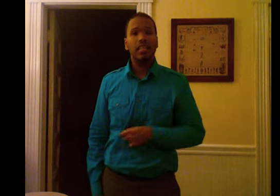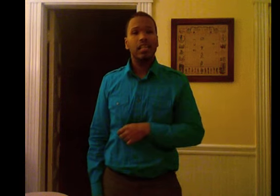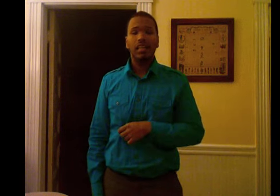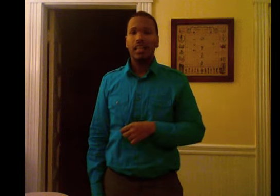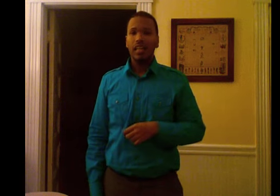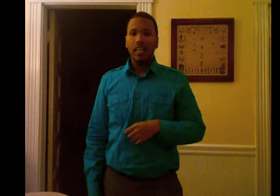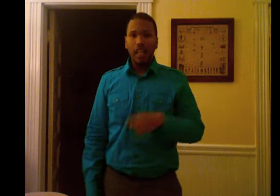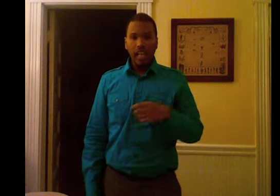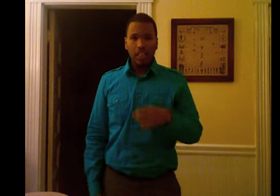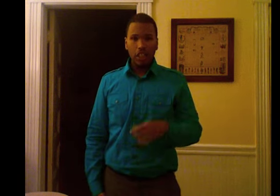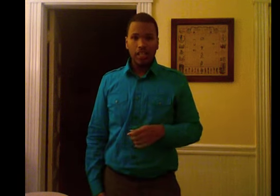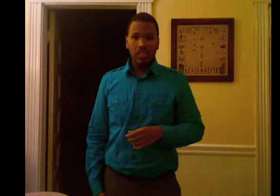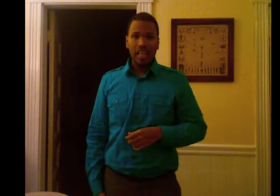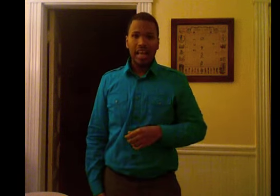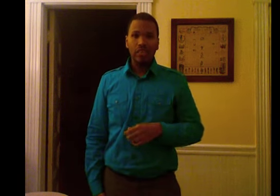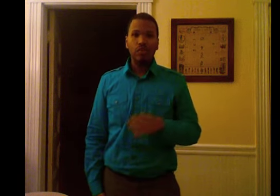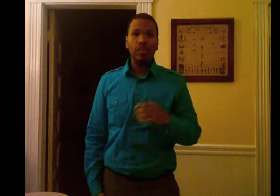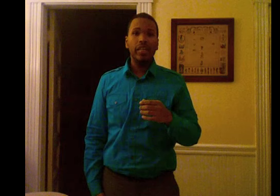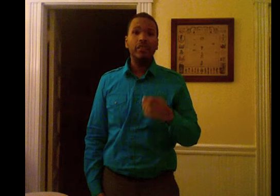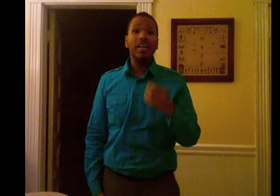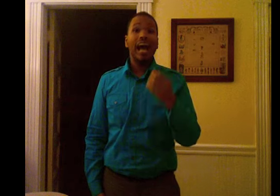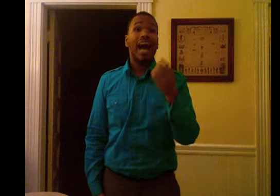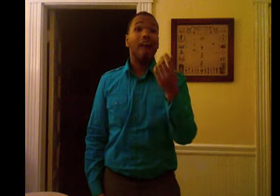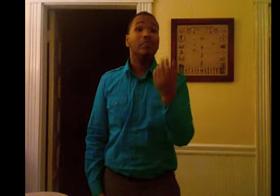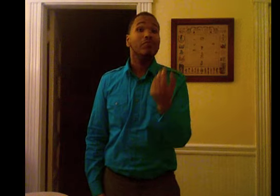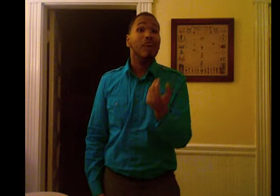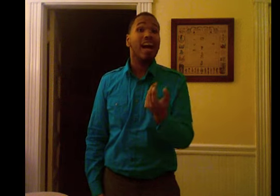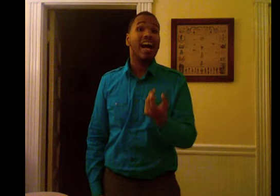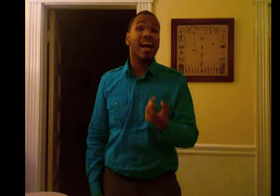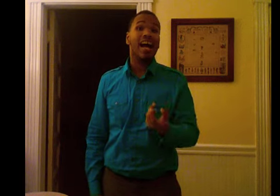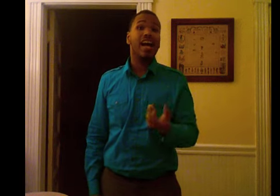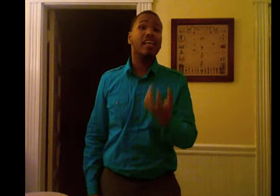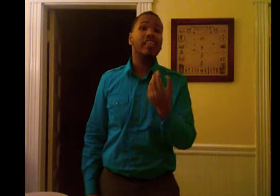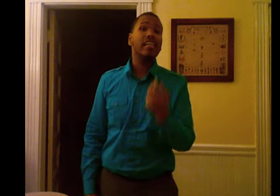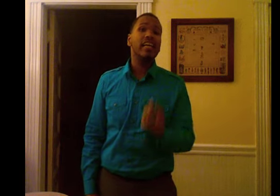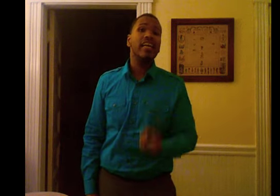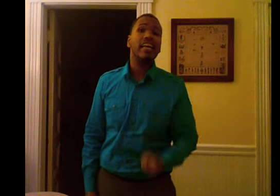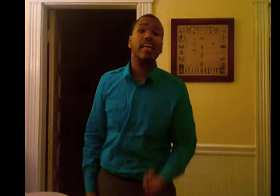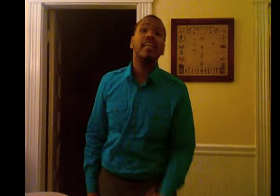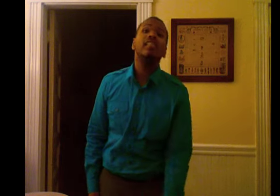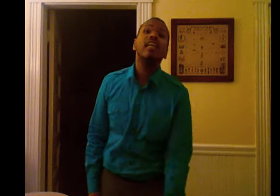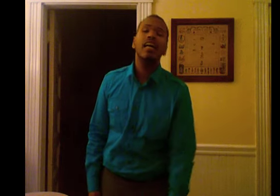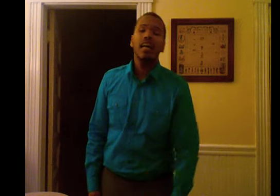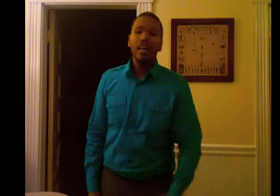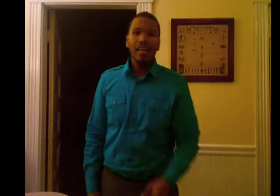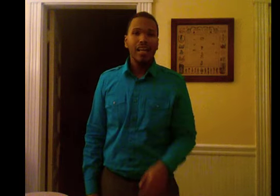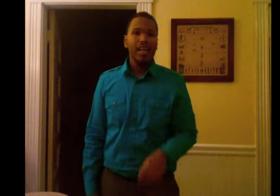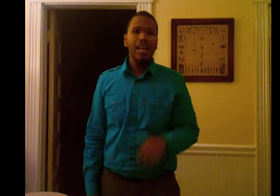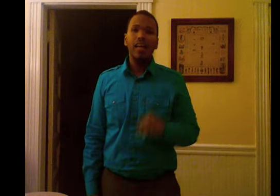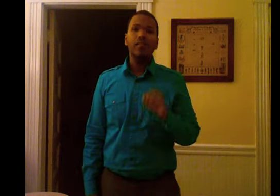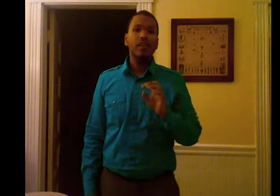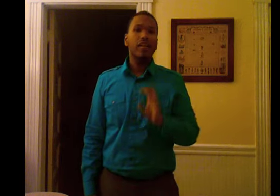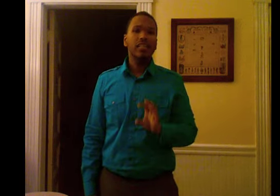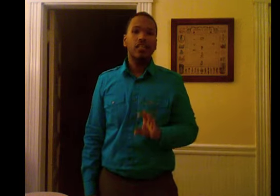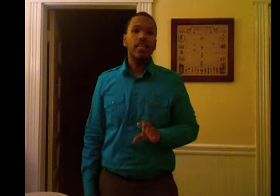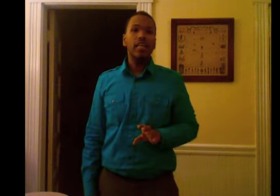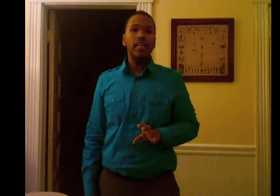Just like the river I've been running ever since.